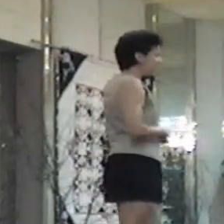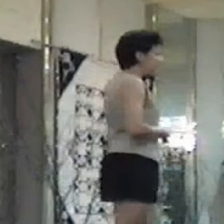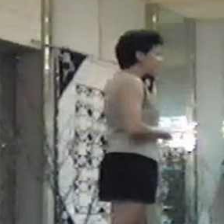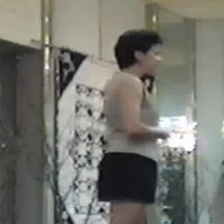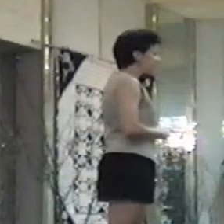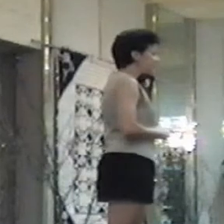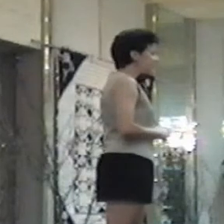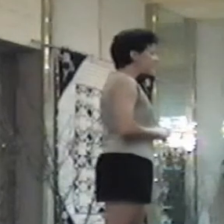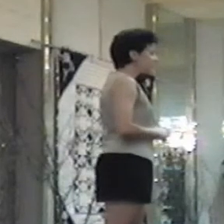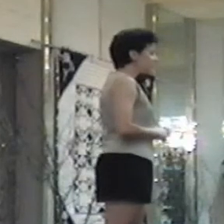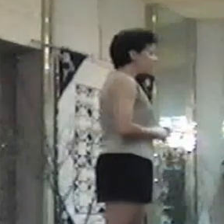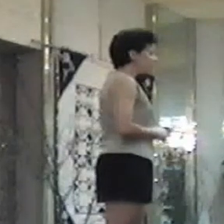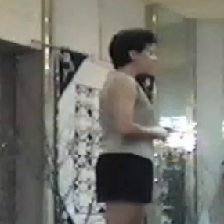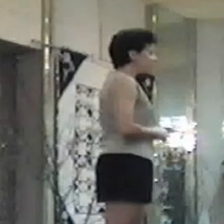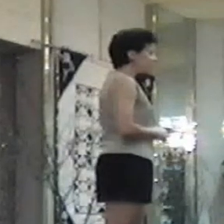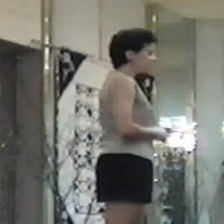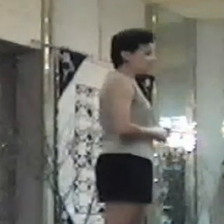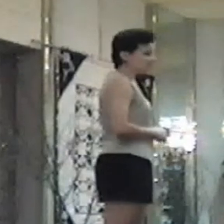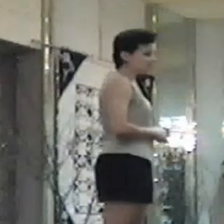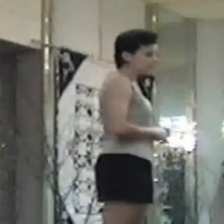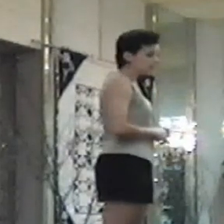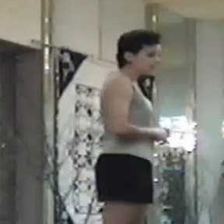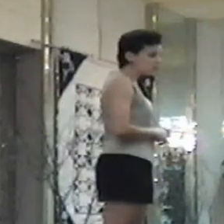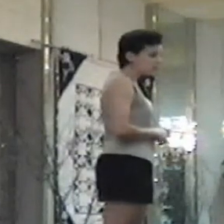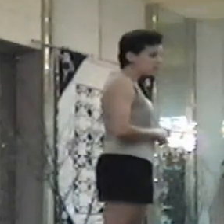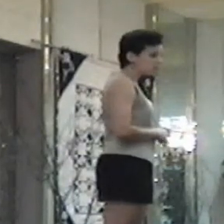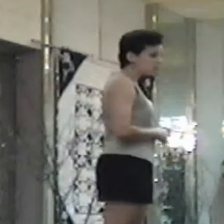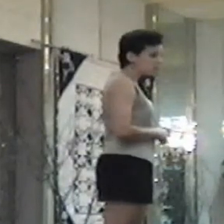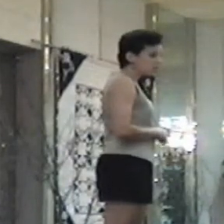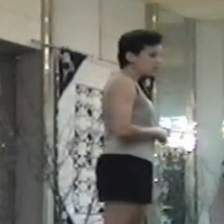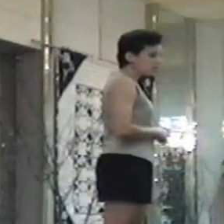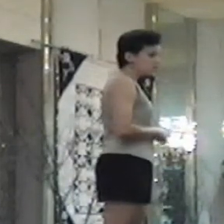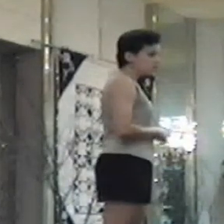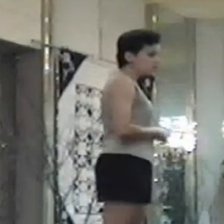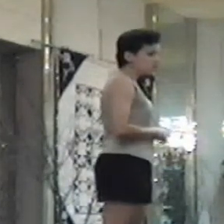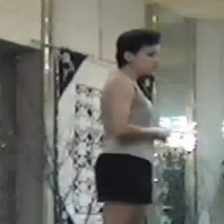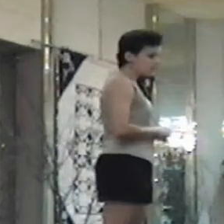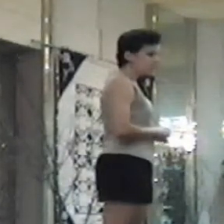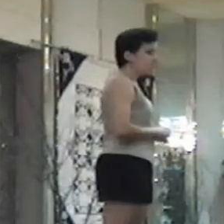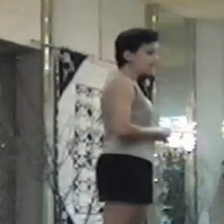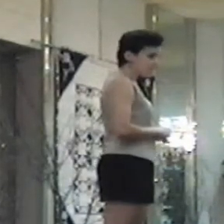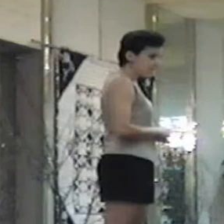Silence while the gang was talking to themselves with each other was very effective for us.